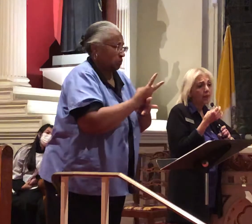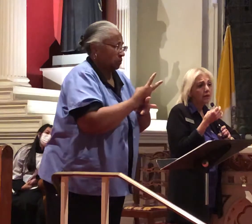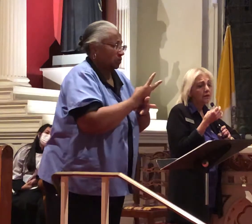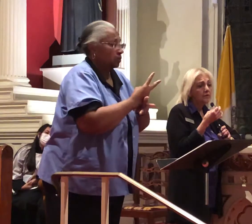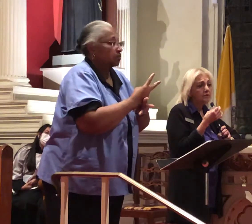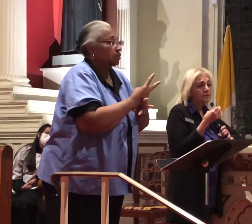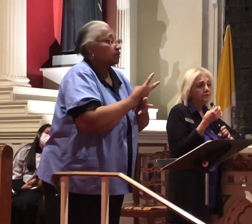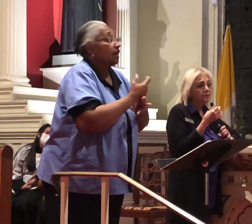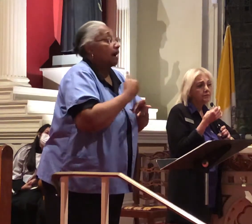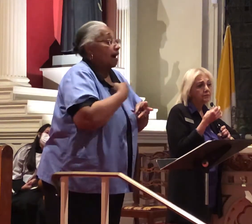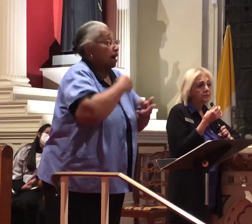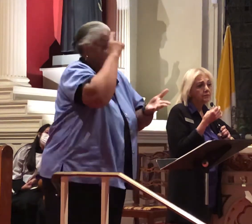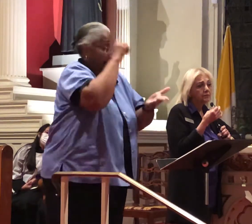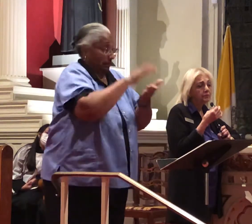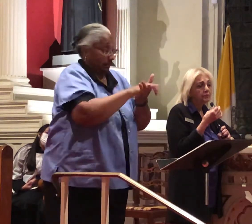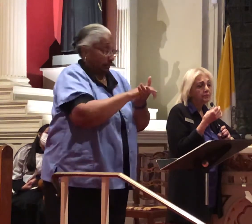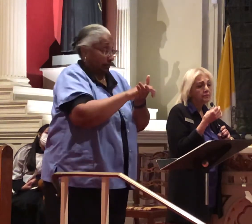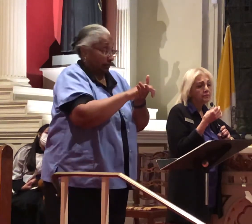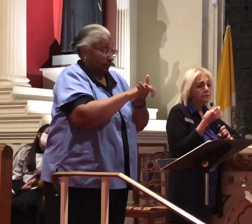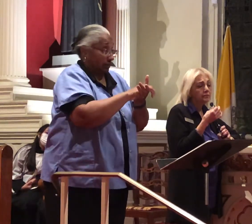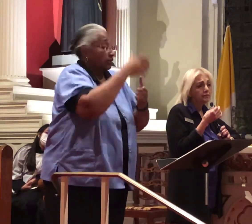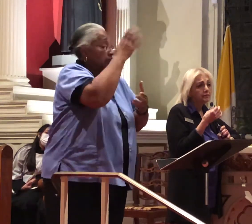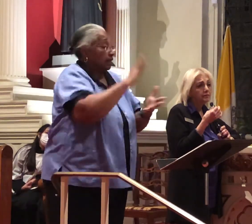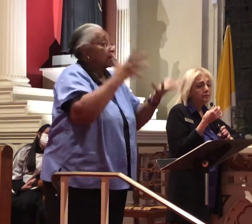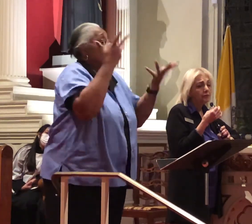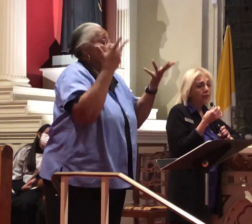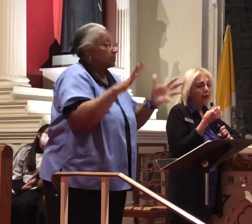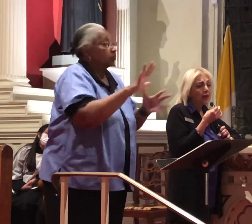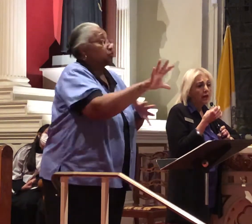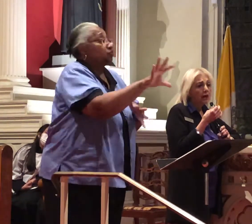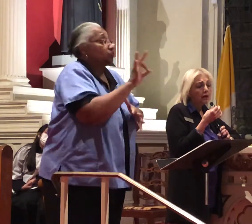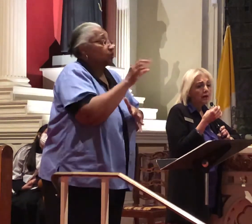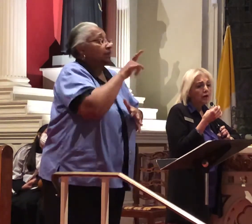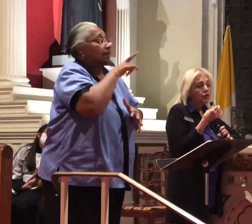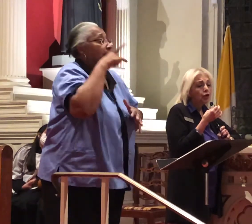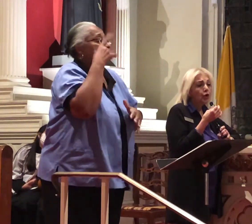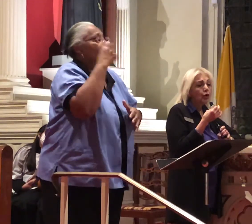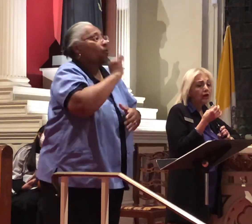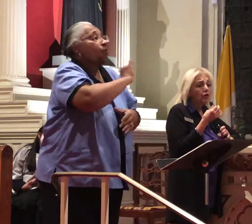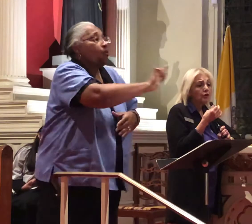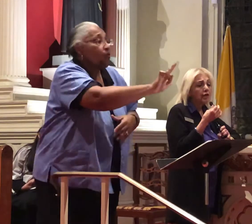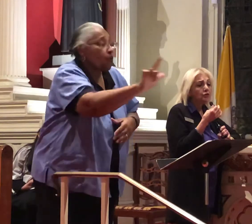I believe God has chosen Lent for everybody in the world